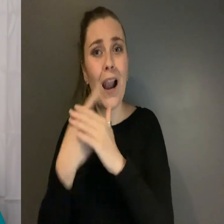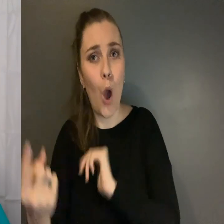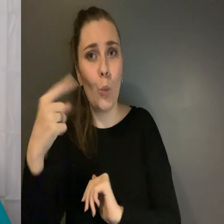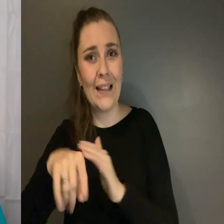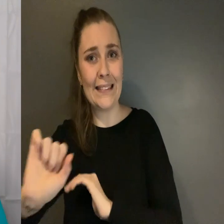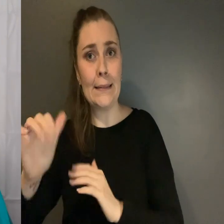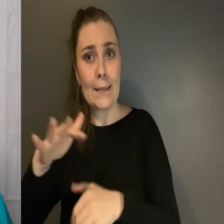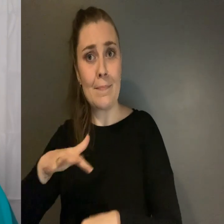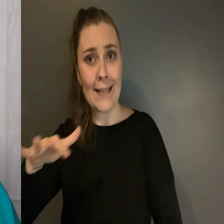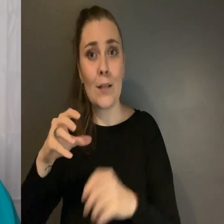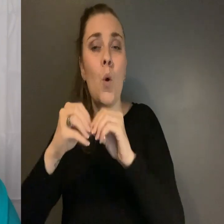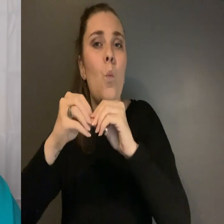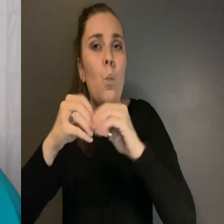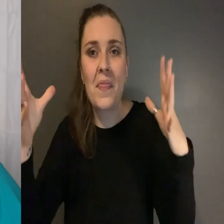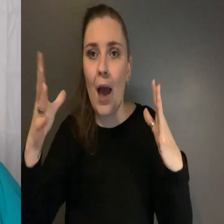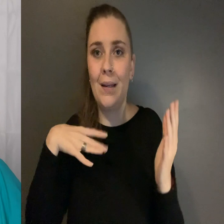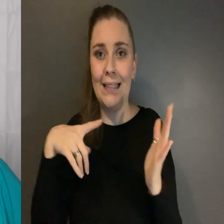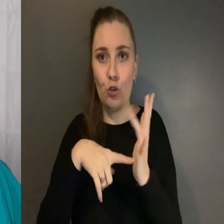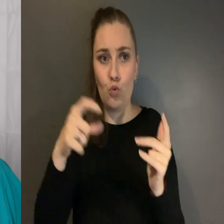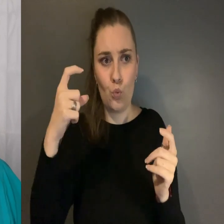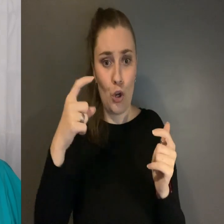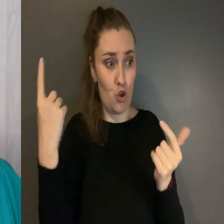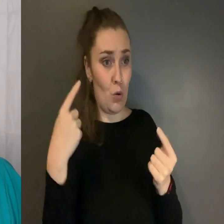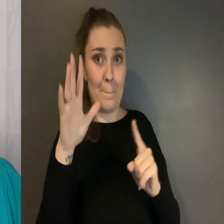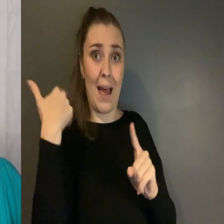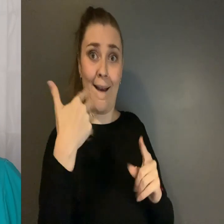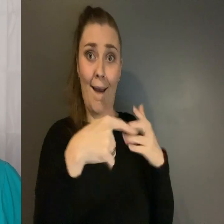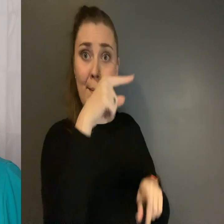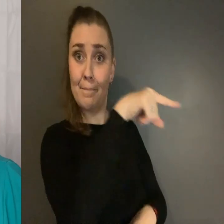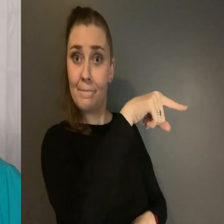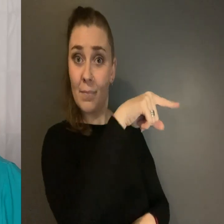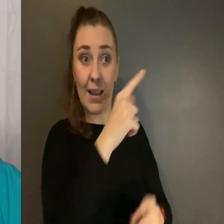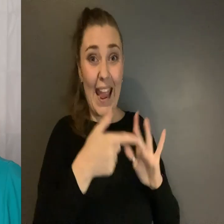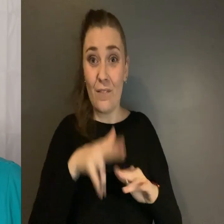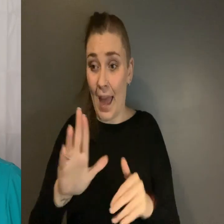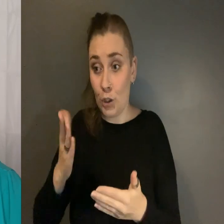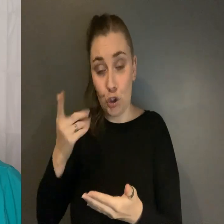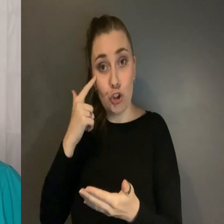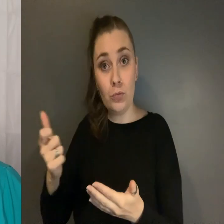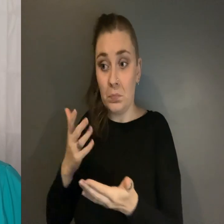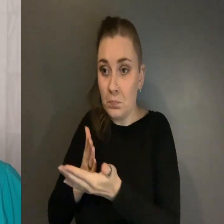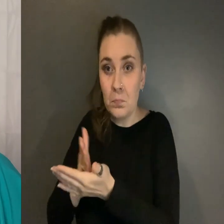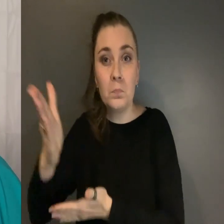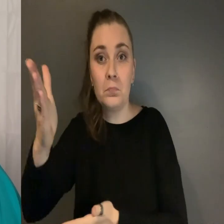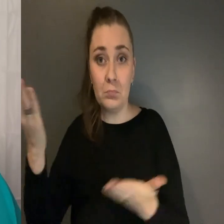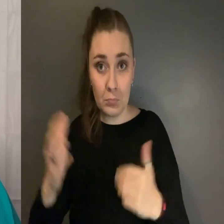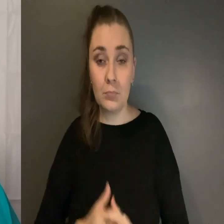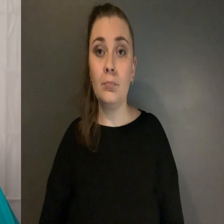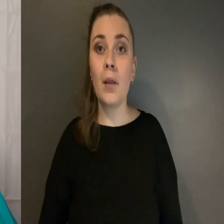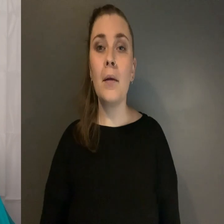Without having to engage with whoever harmed them if that's the route they choose to take It might involve the